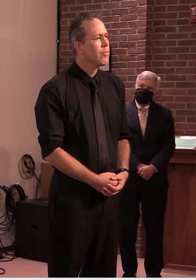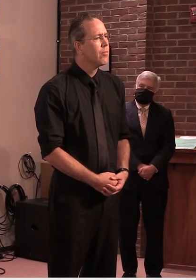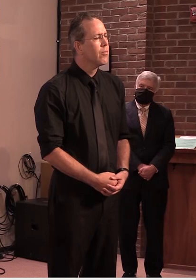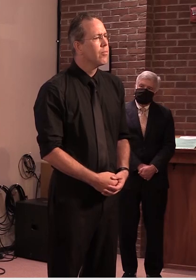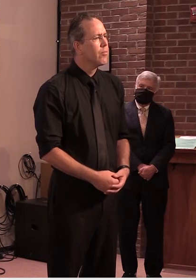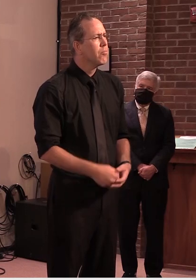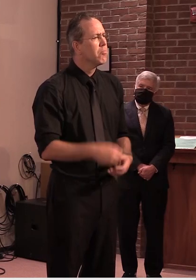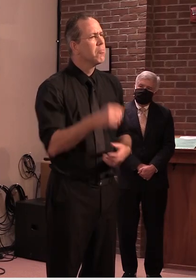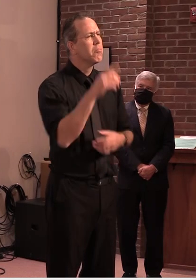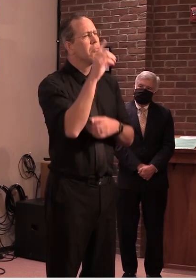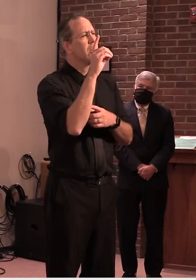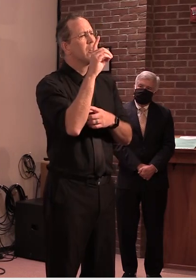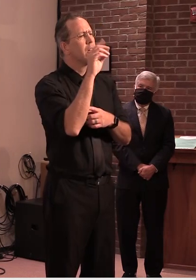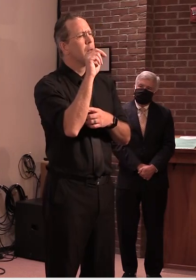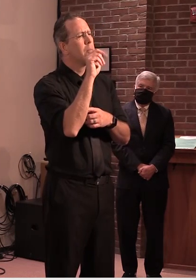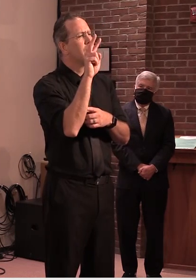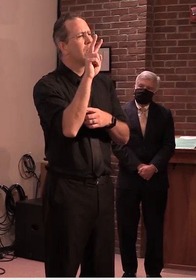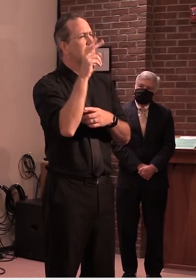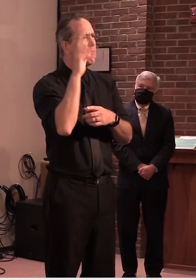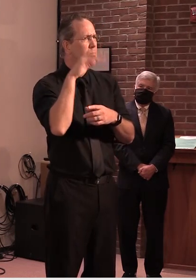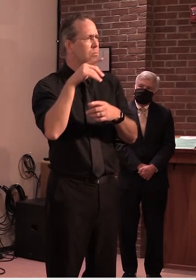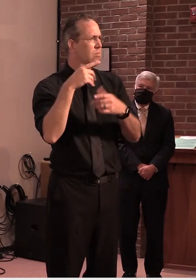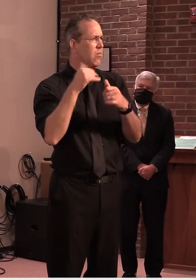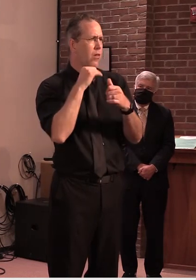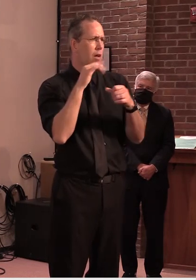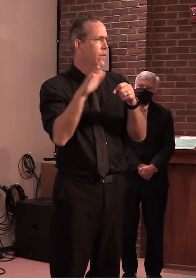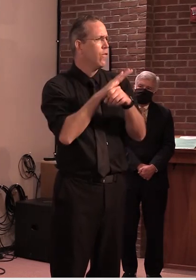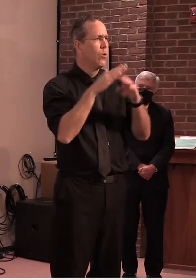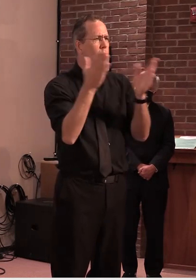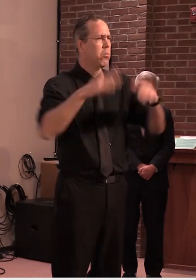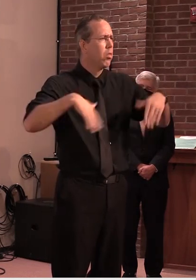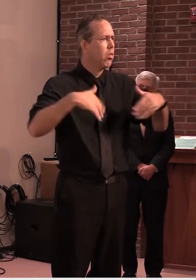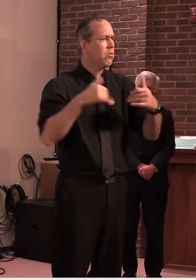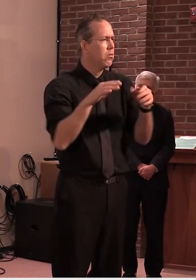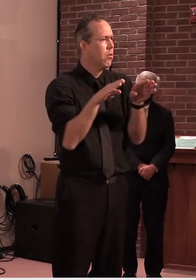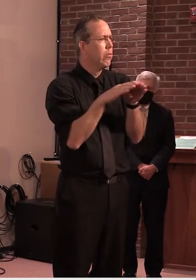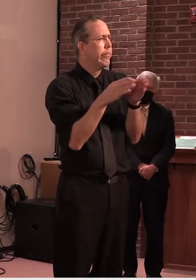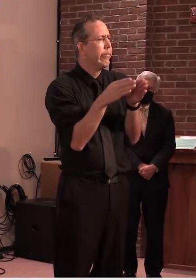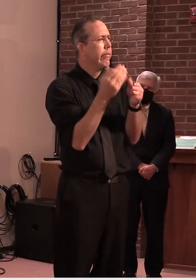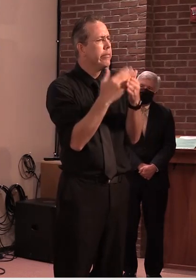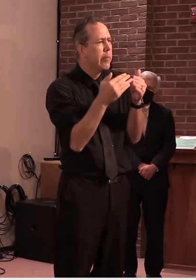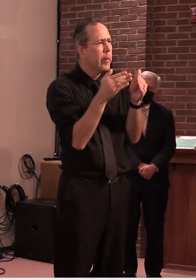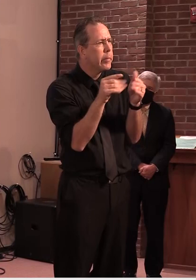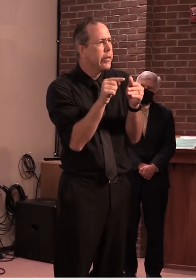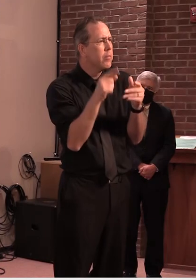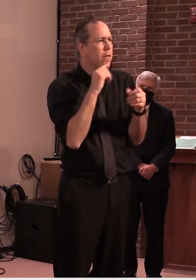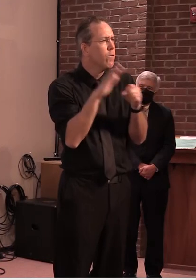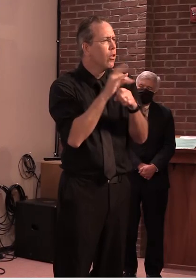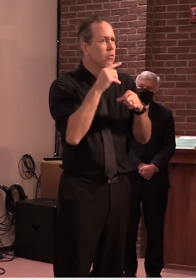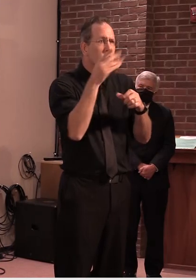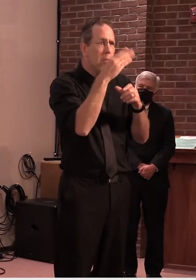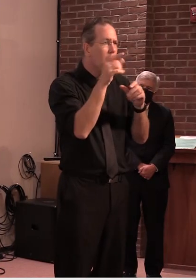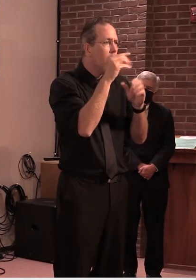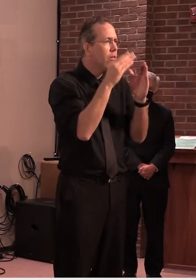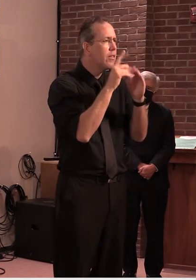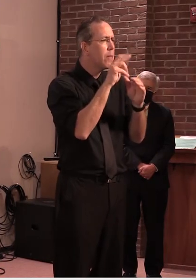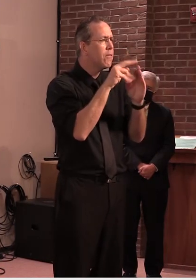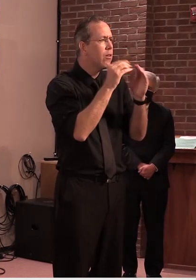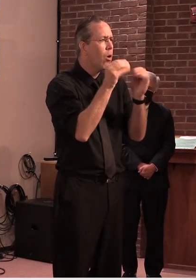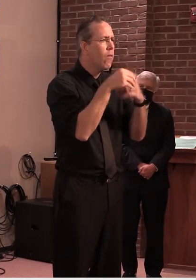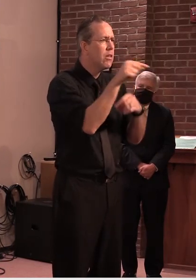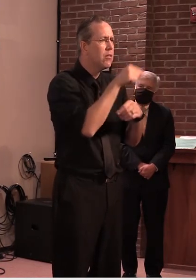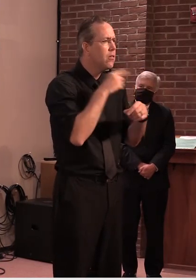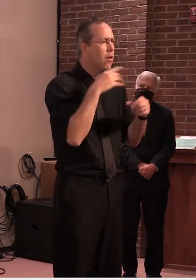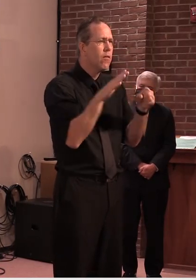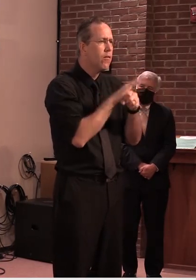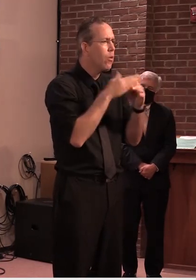well don't forget avery uh we've never really shut the dmv down we do have an online operation we need to